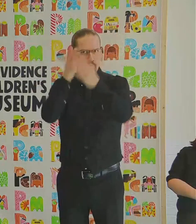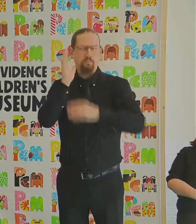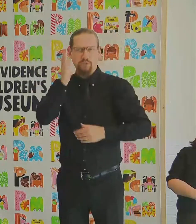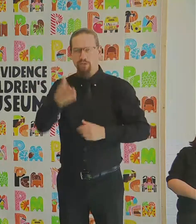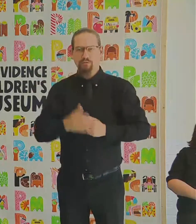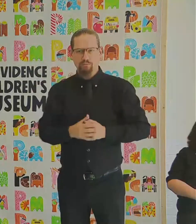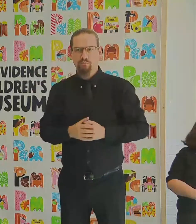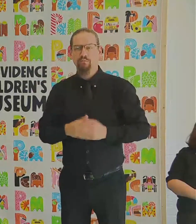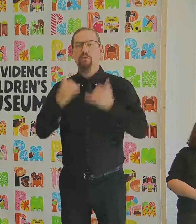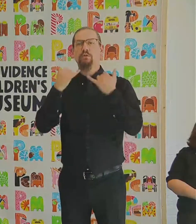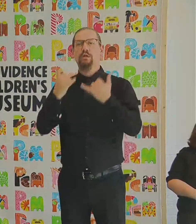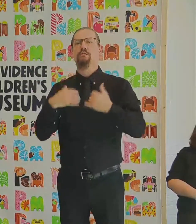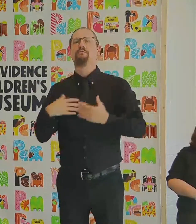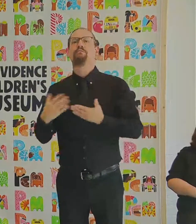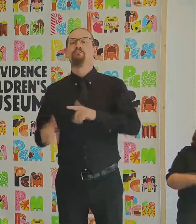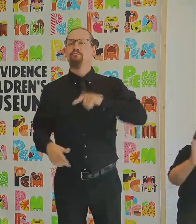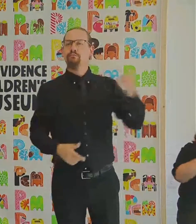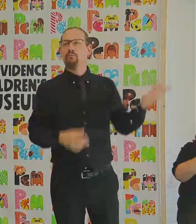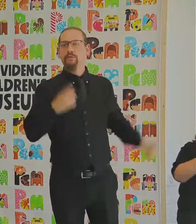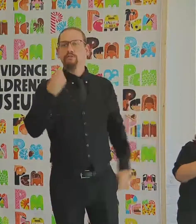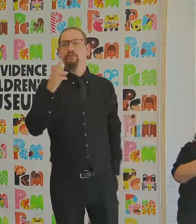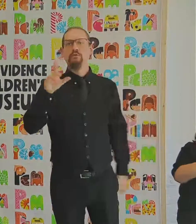pediatrician for us here in Rhode Island.